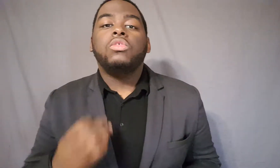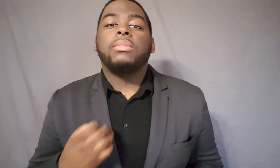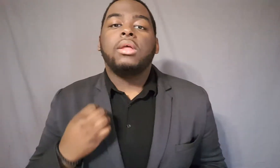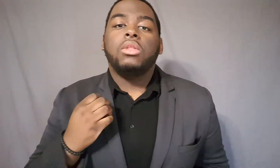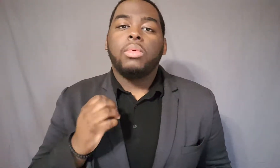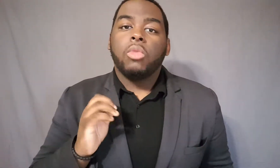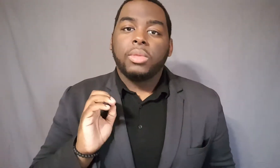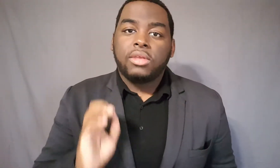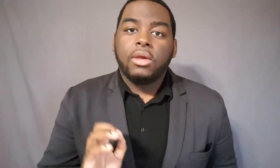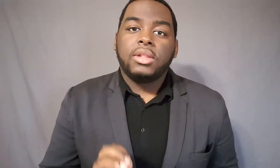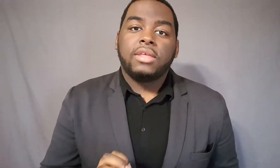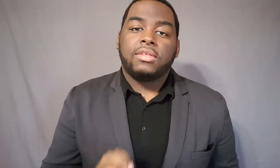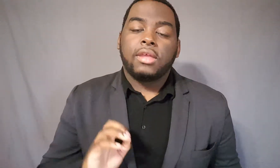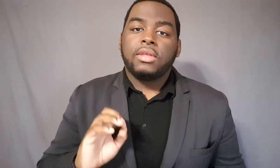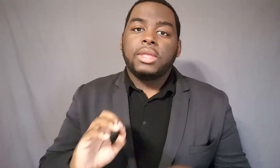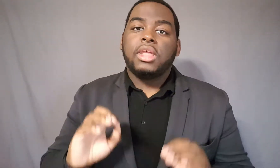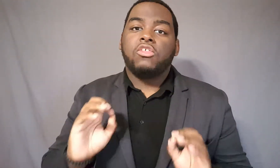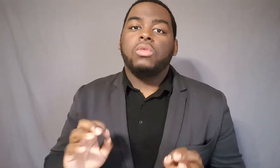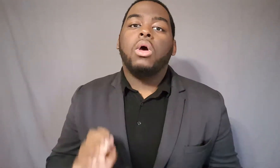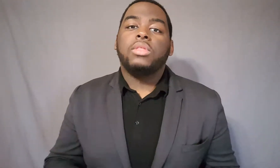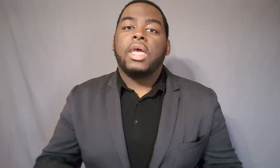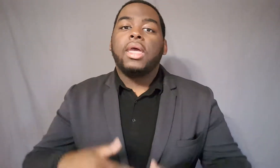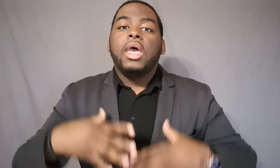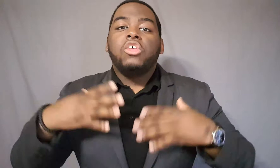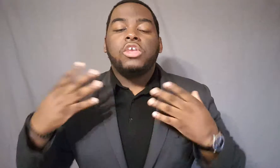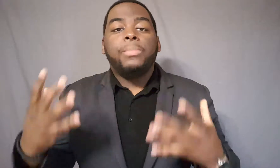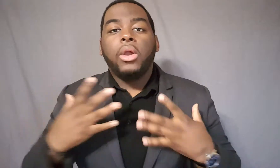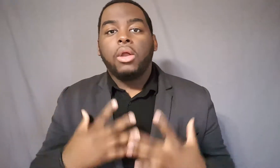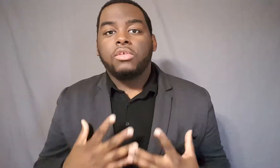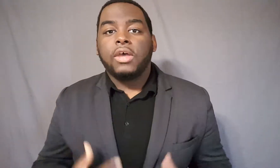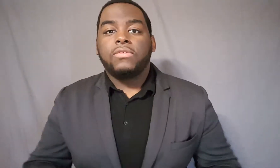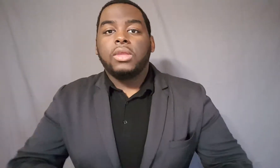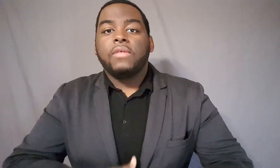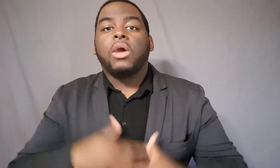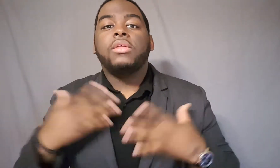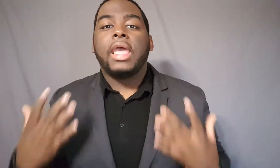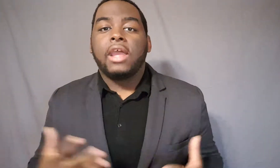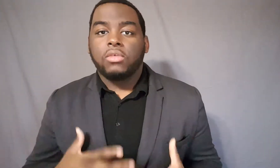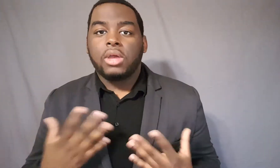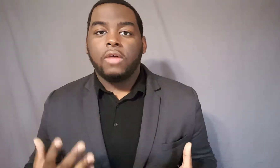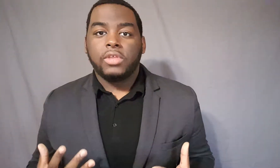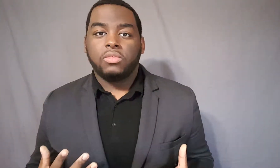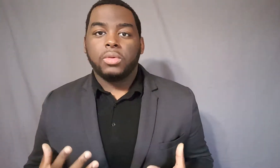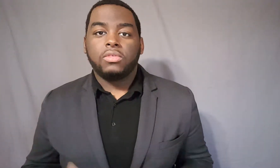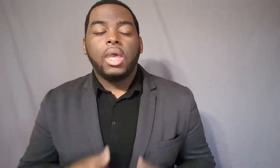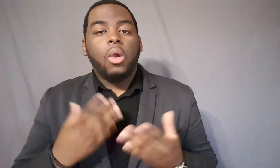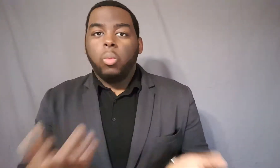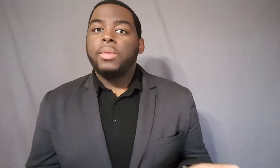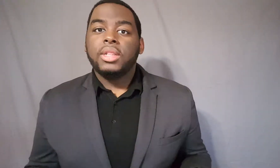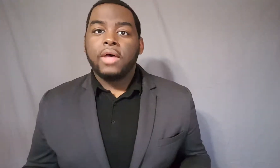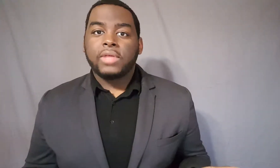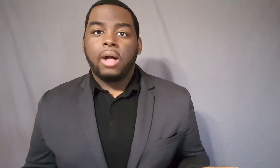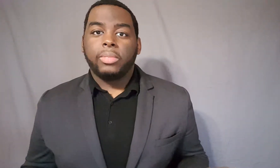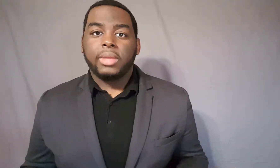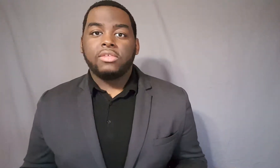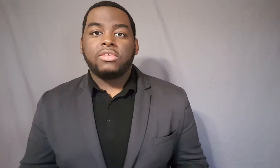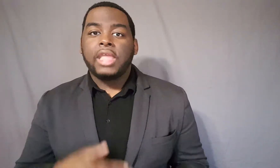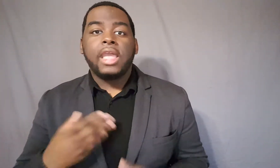something a little bit more materialistic something that you know that she put on herself to give her that extra confidence boost. Women love compliments. It